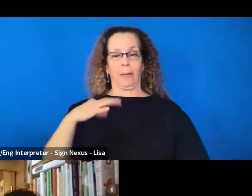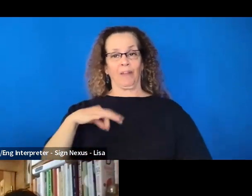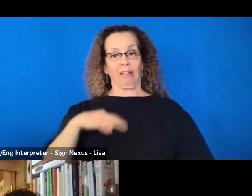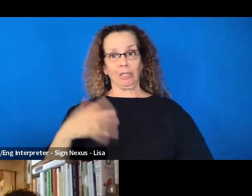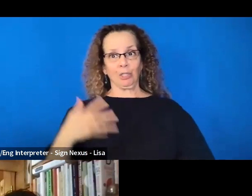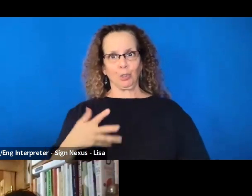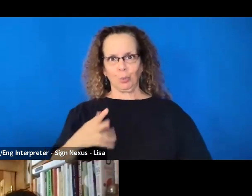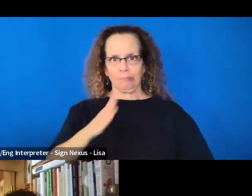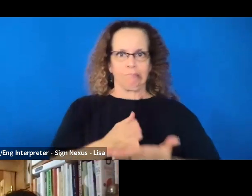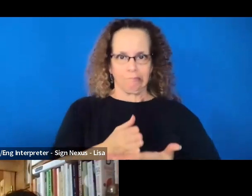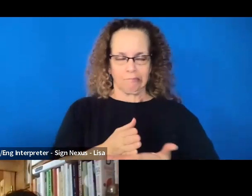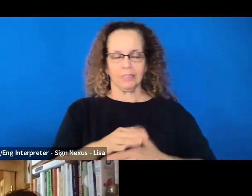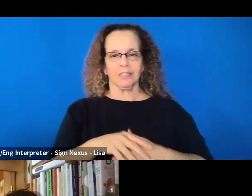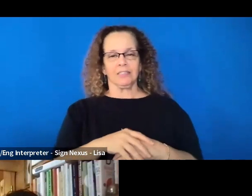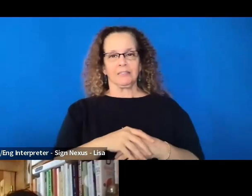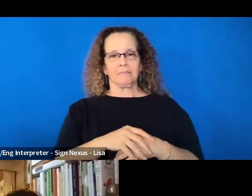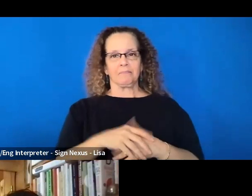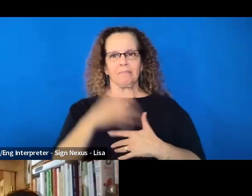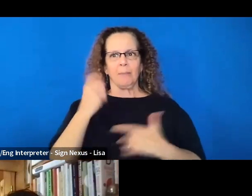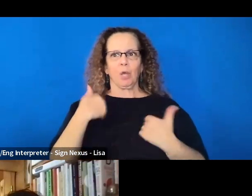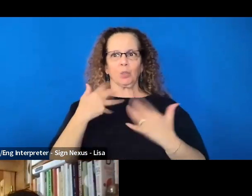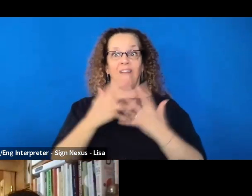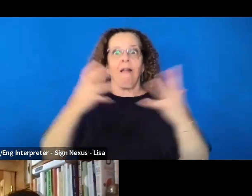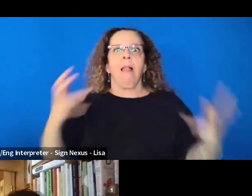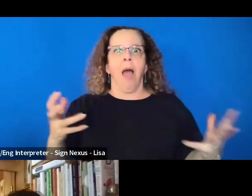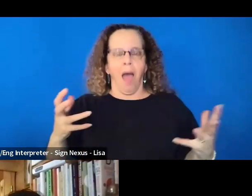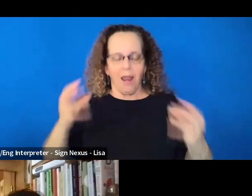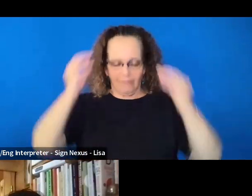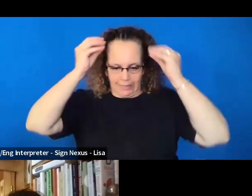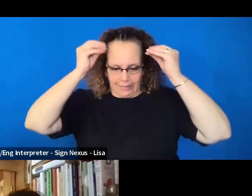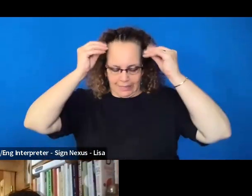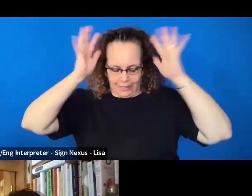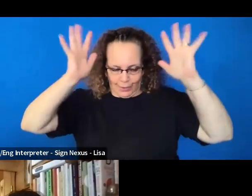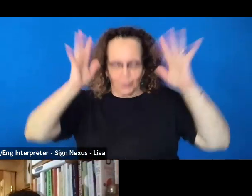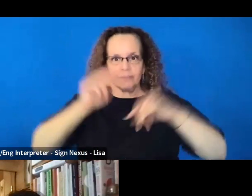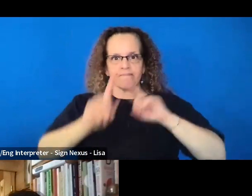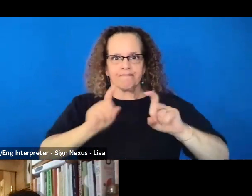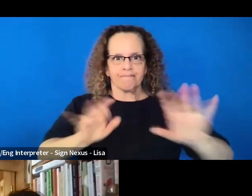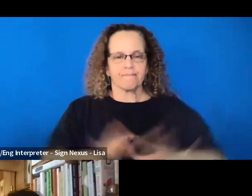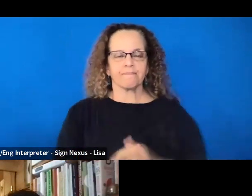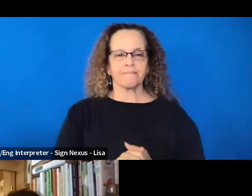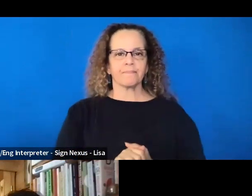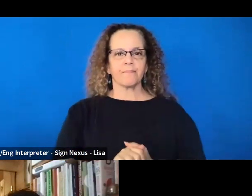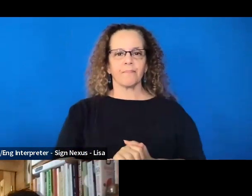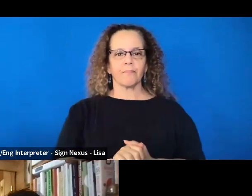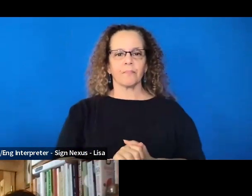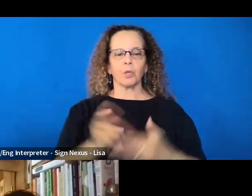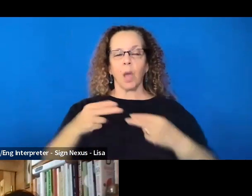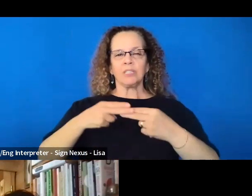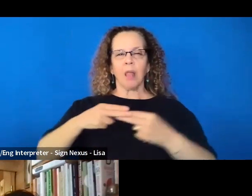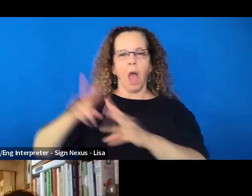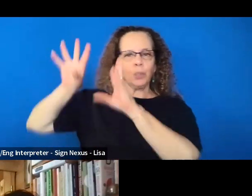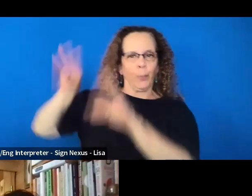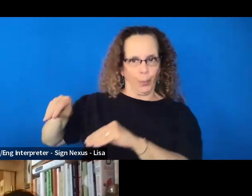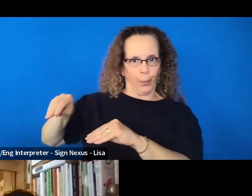jump in here, just because anyway, there's a lot, a lot, so many things in my mind. And we'll, we'll lose the slides so that we can see